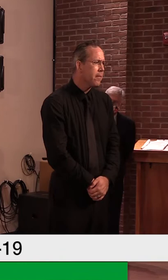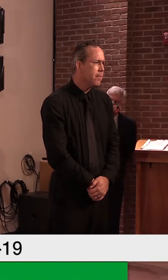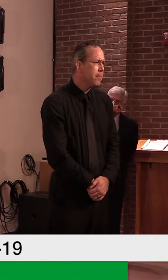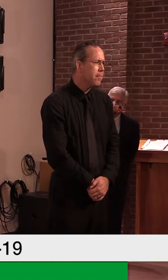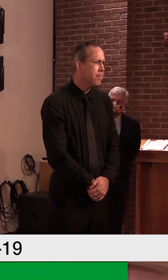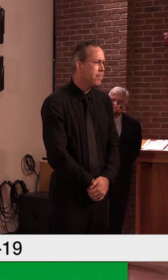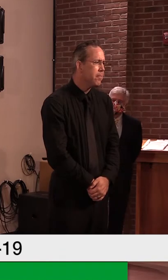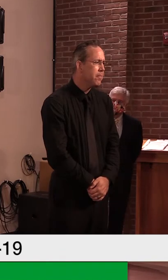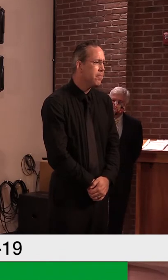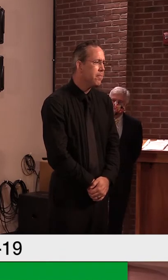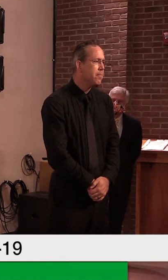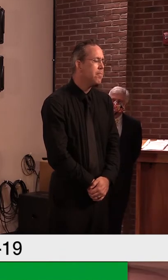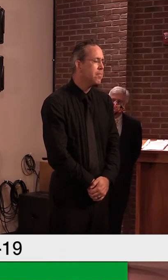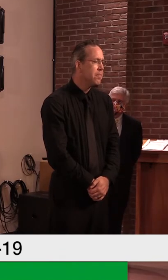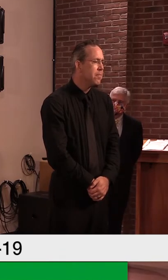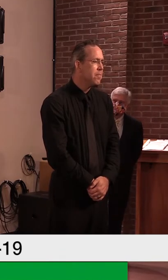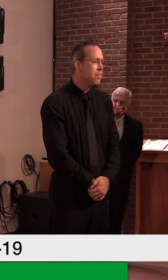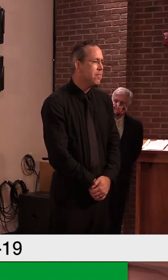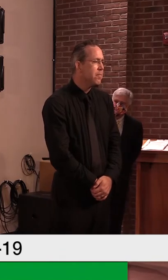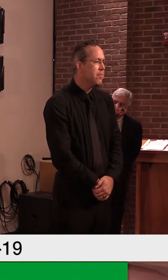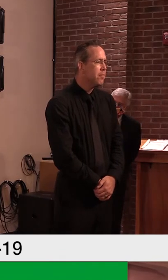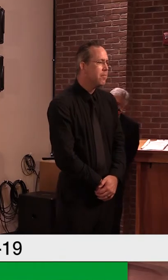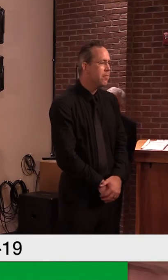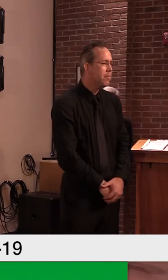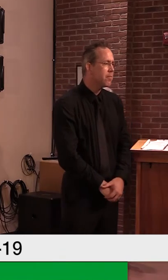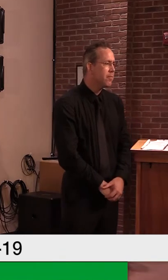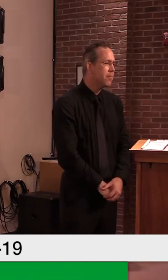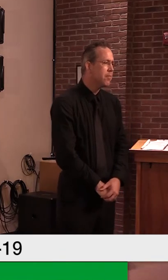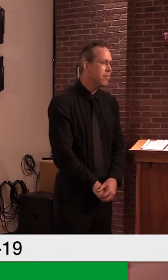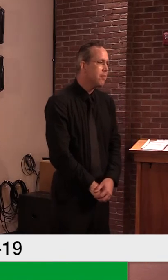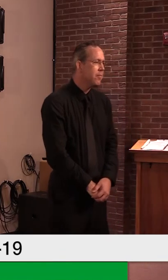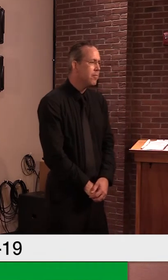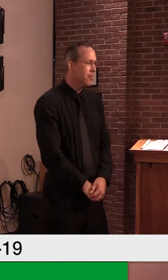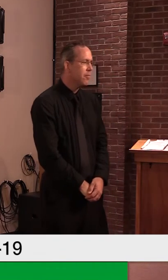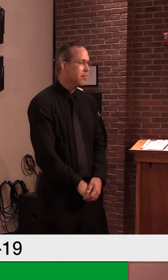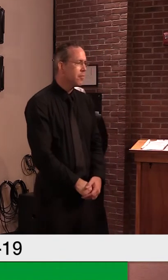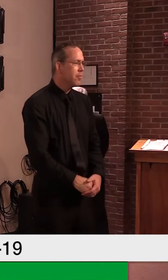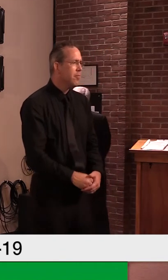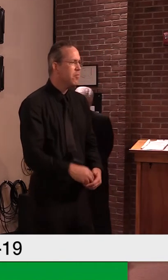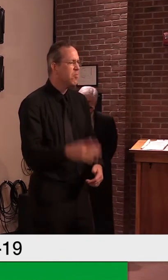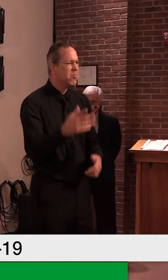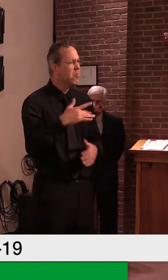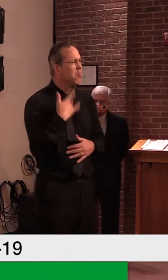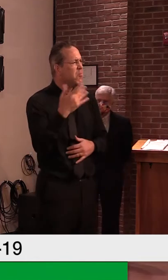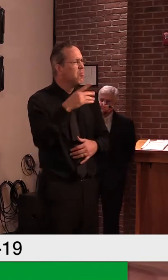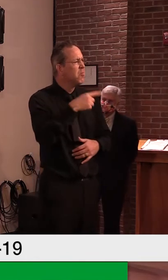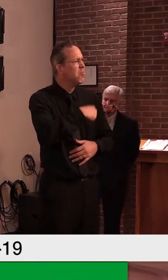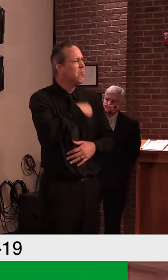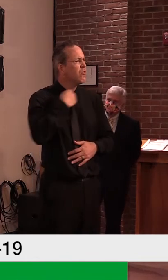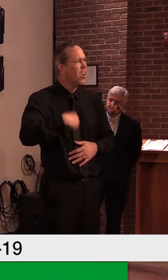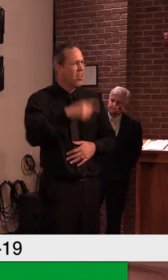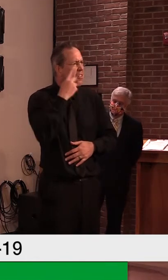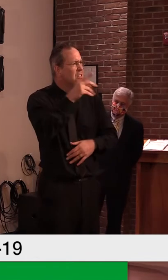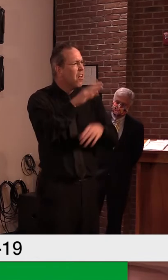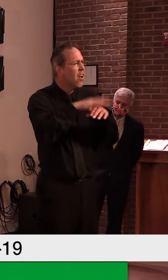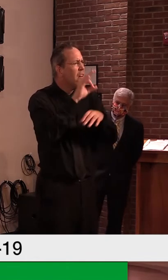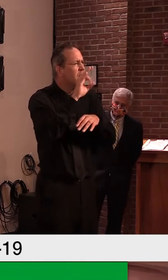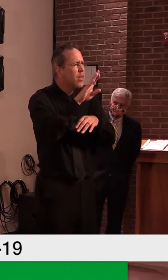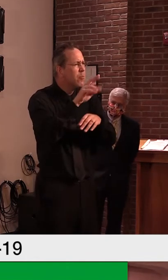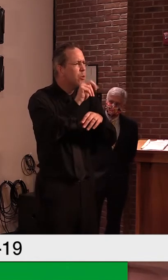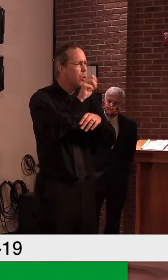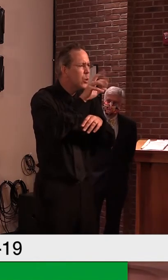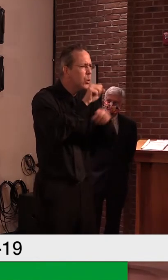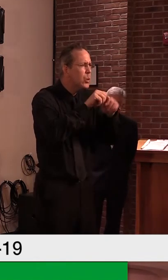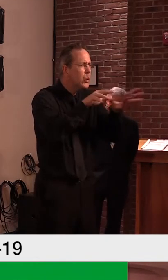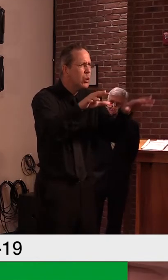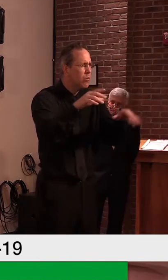Uh, you've met with Consul General Huang Ping. Uh, have you notified him or other officials of any concern about this? And if so, what do they